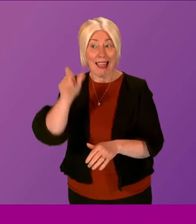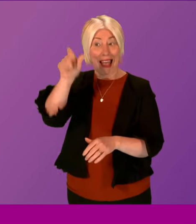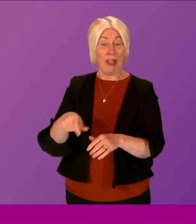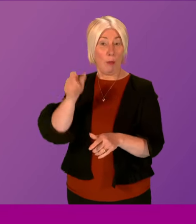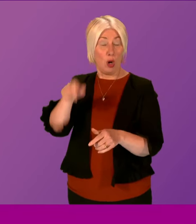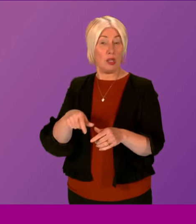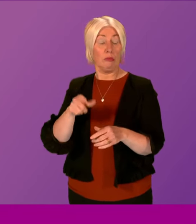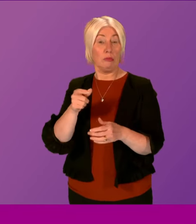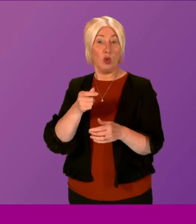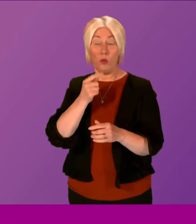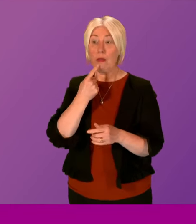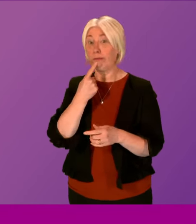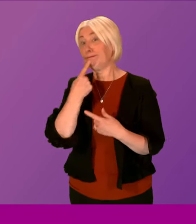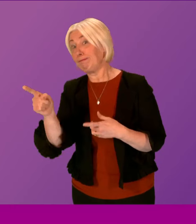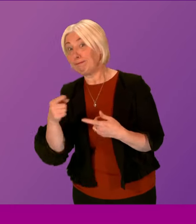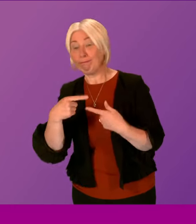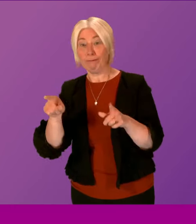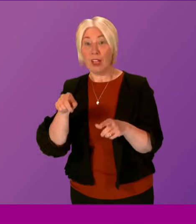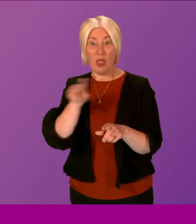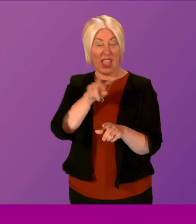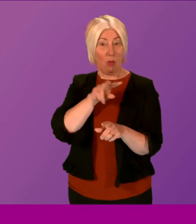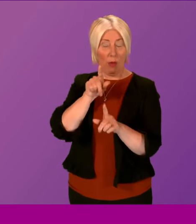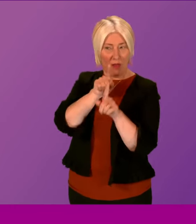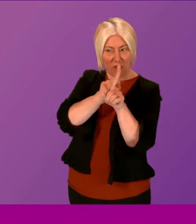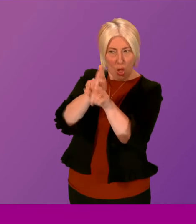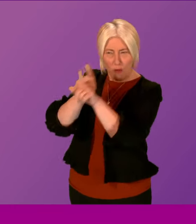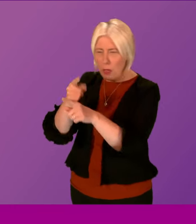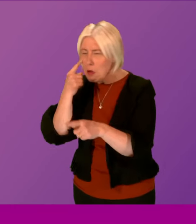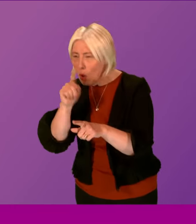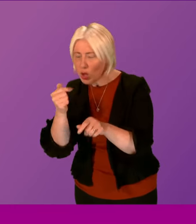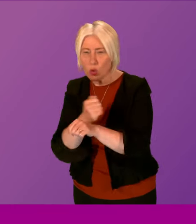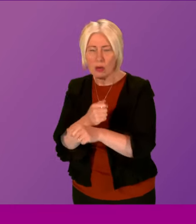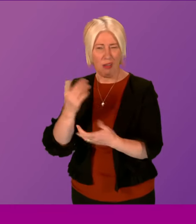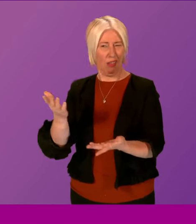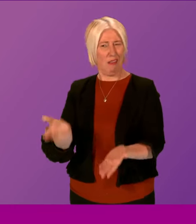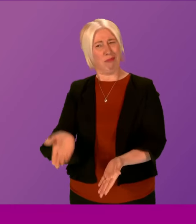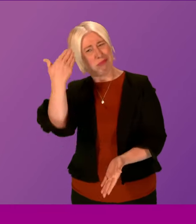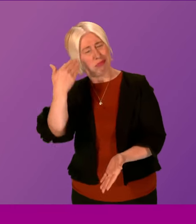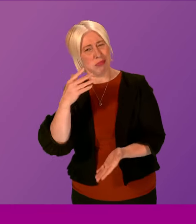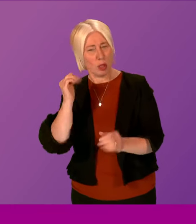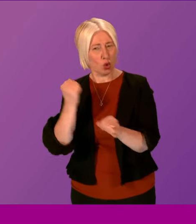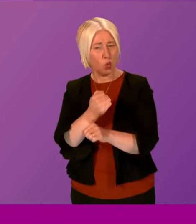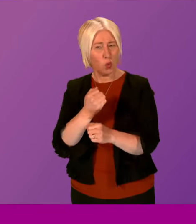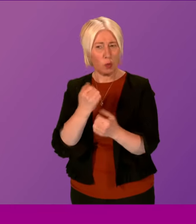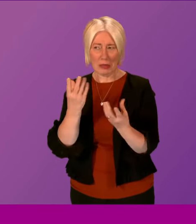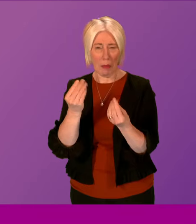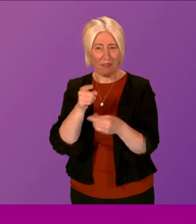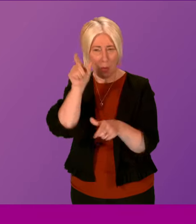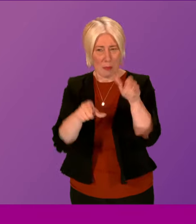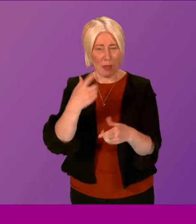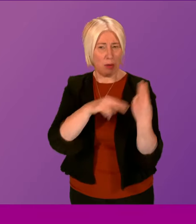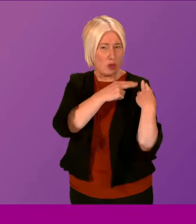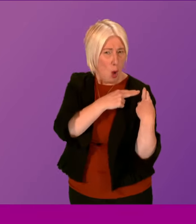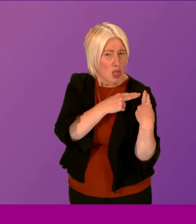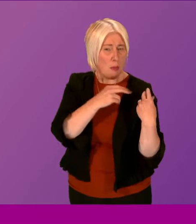whistleblowers, Gerry Gallagher, says there must be consequences for those responsible. On that point, does Hamza Youssef agree? First